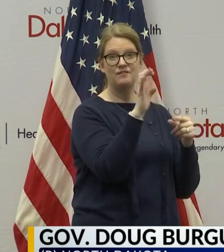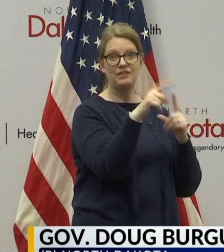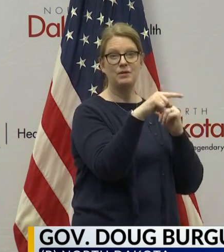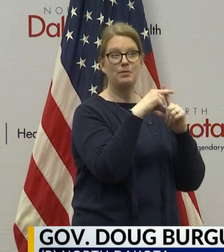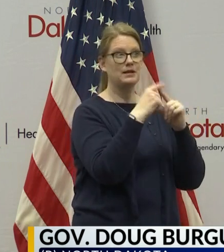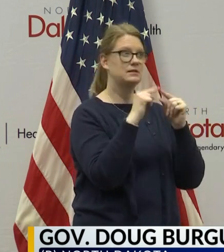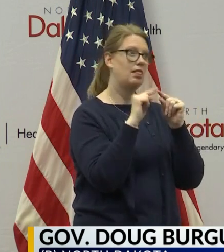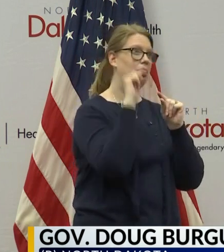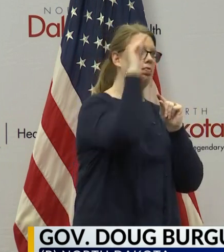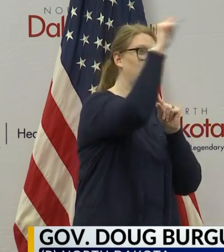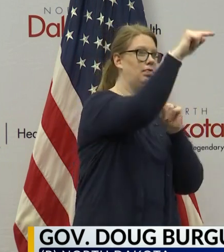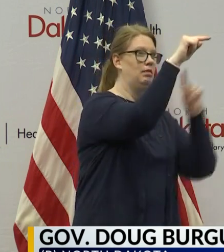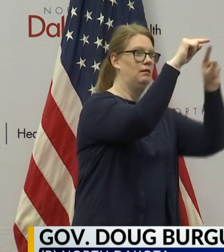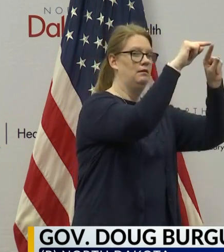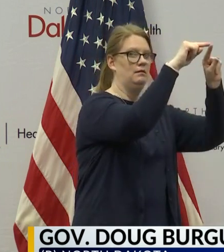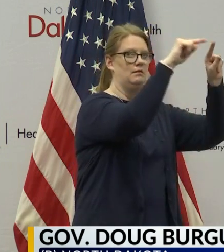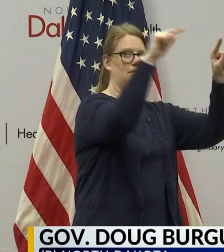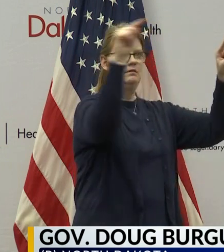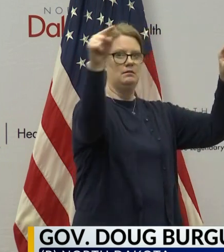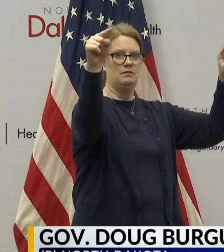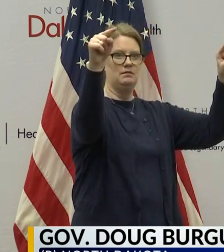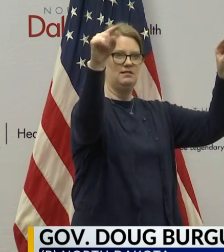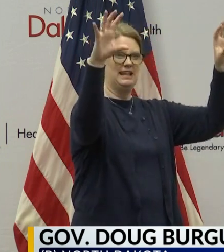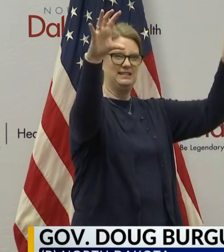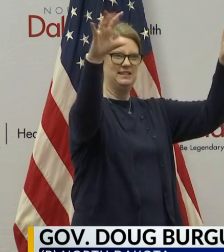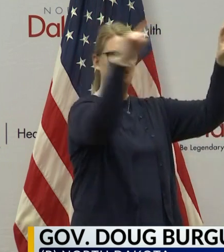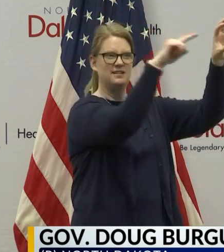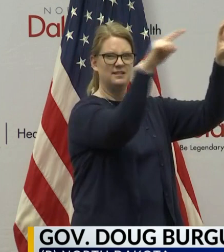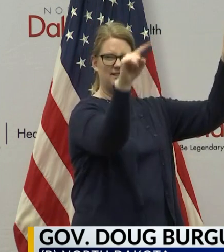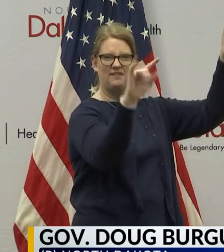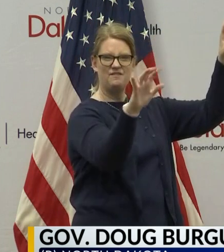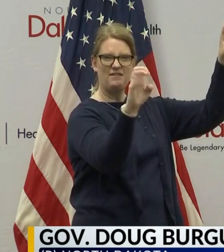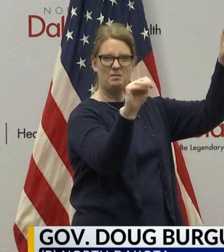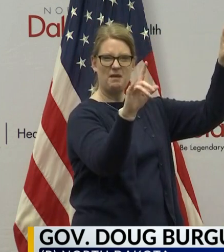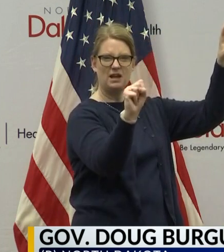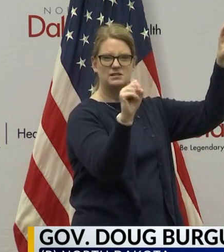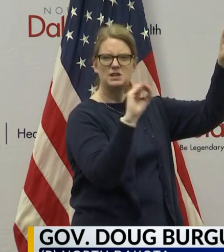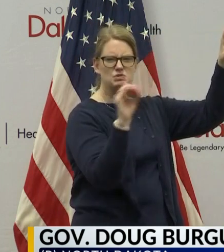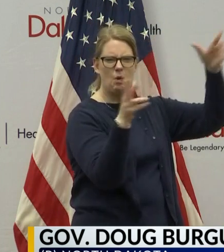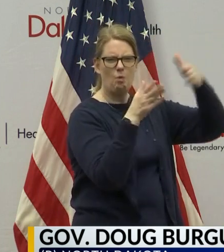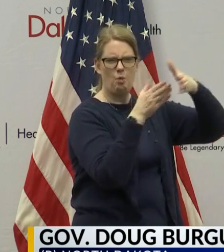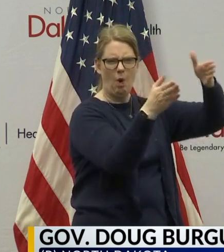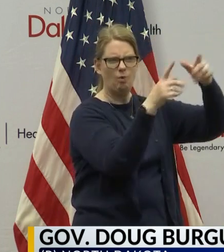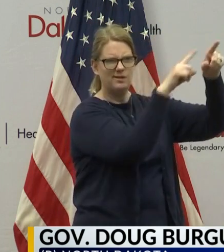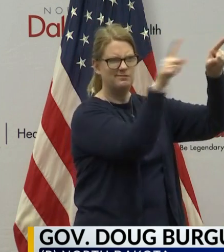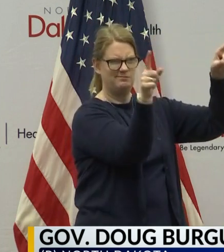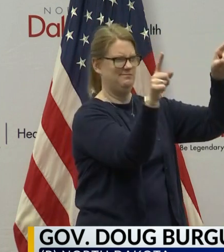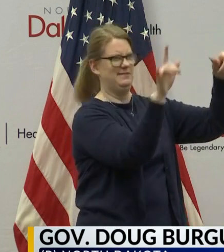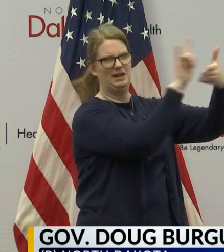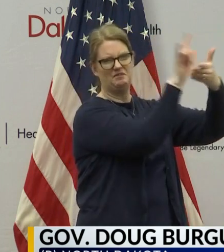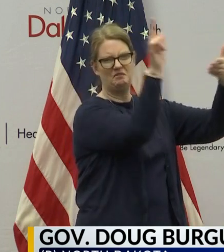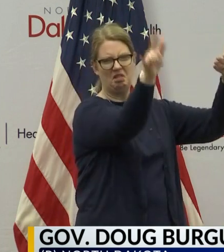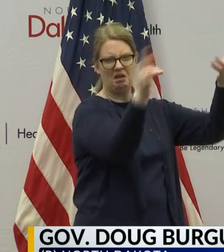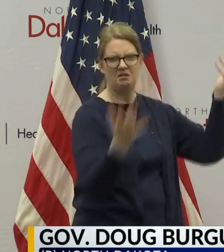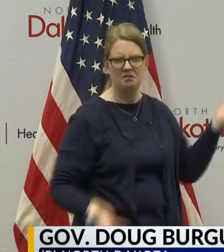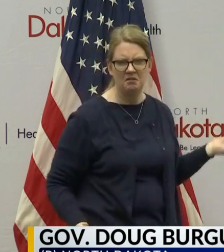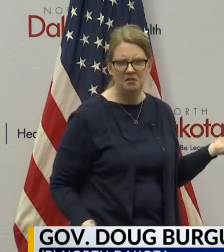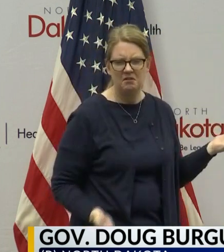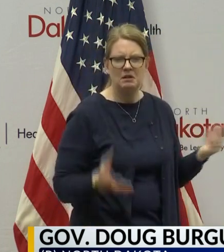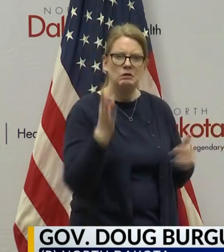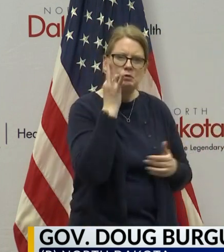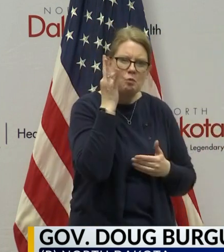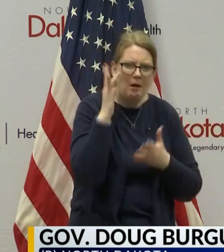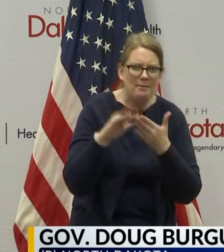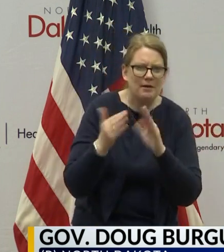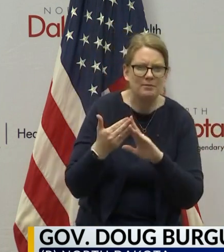-plus miles away from the next community, and there's no road between them. I mean, those needs are, you know, they're different. You know, tribal communities have different